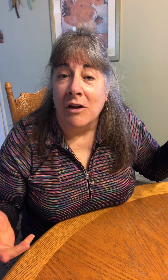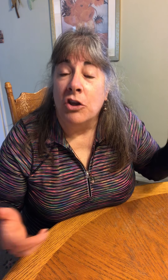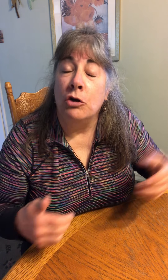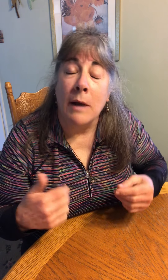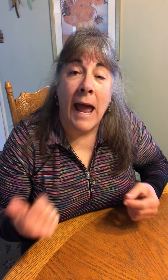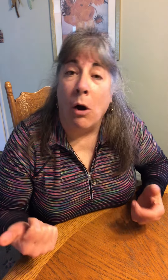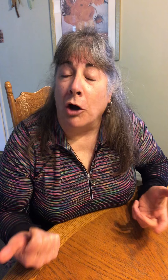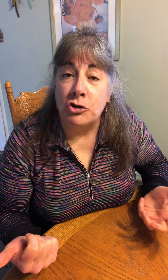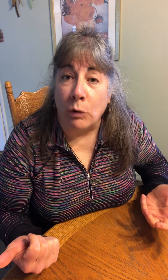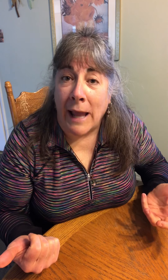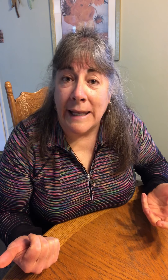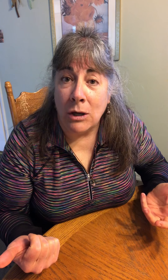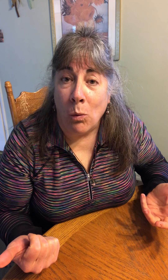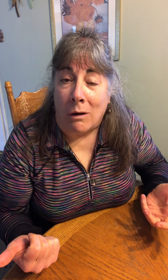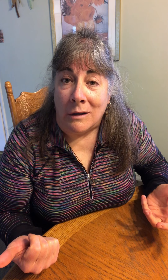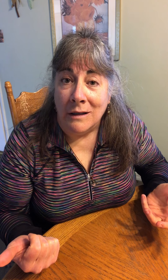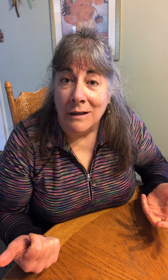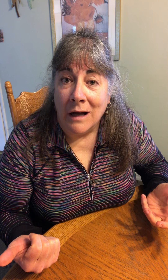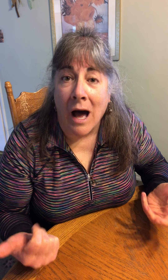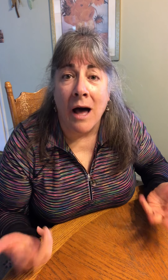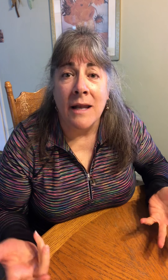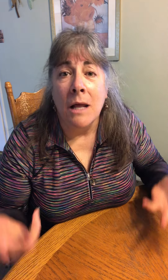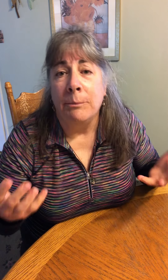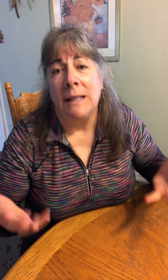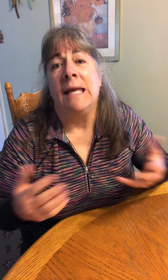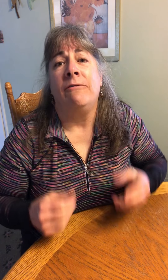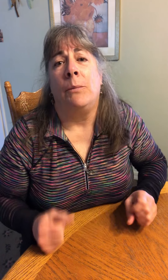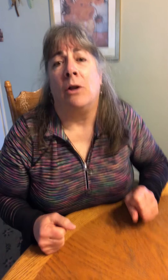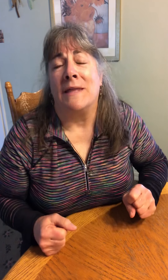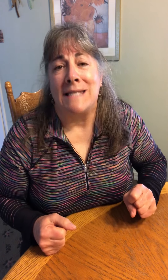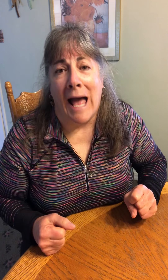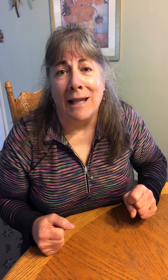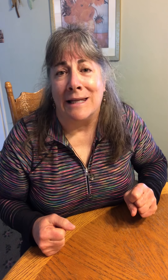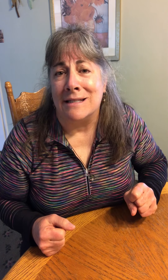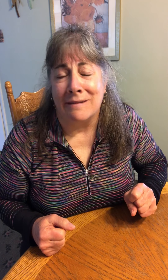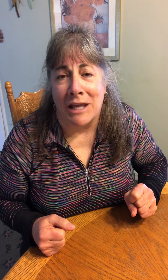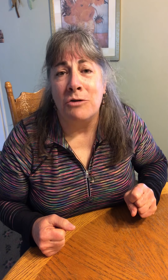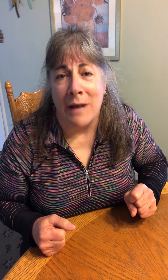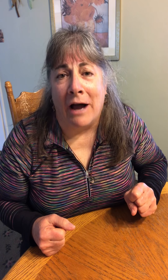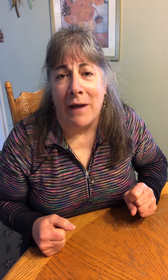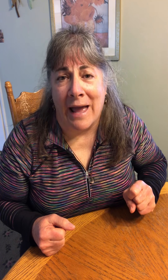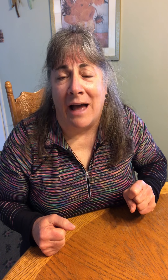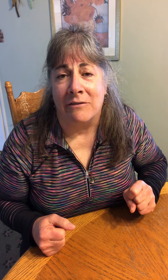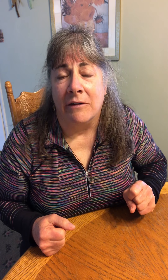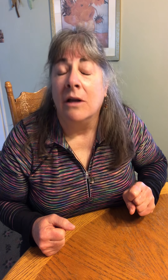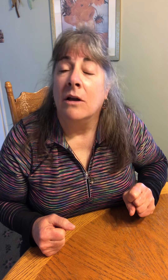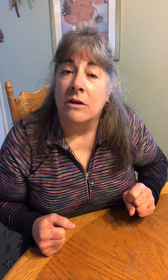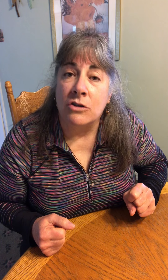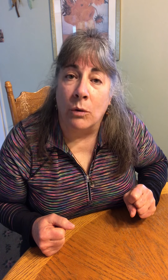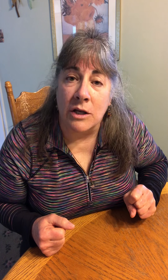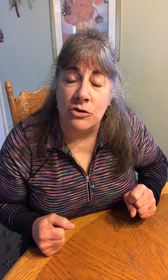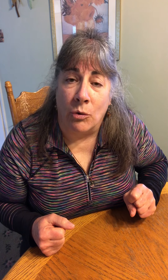You now are trilingual. Unbelievable, the talent that you now have. So enjoy,